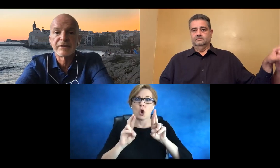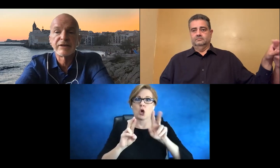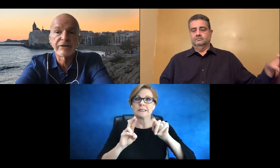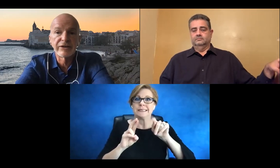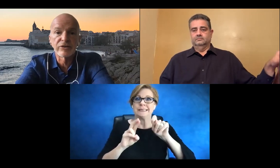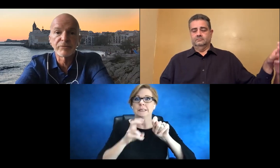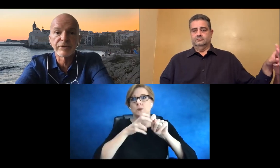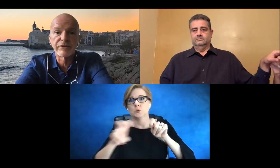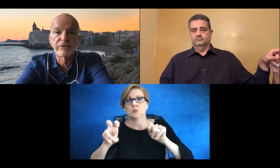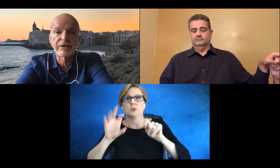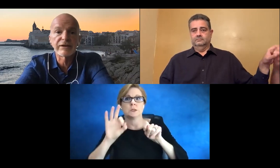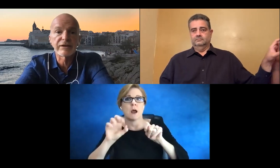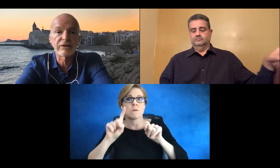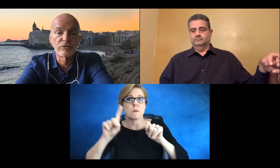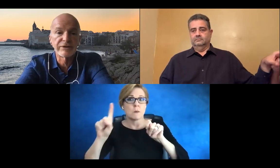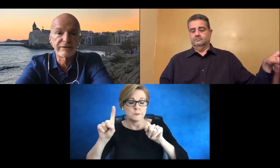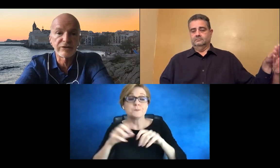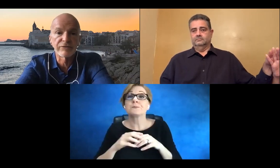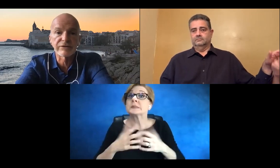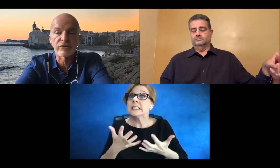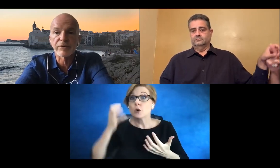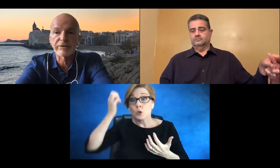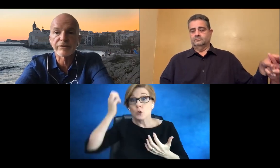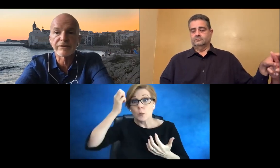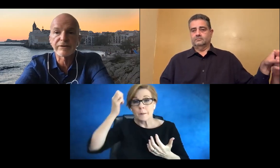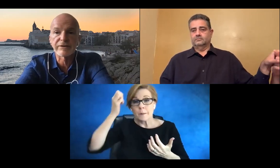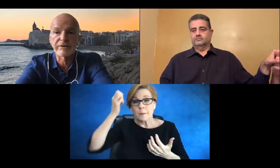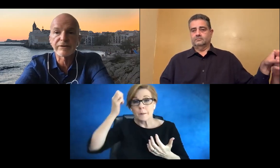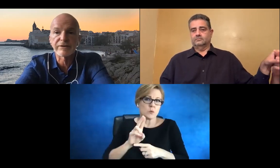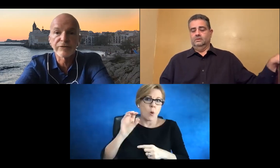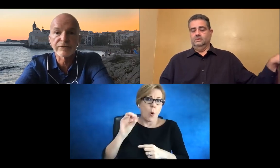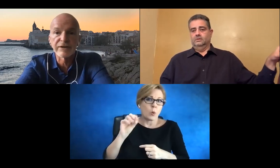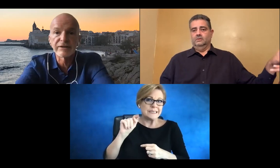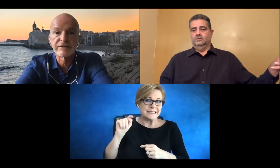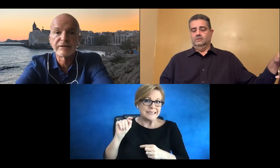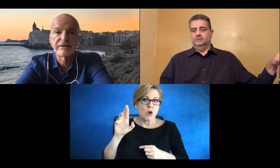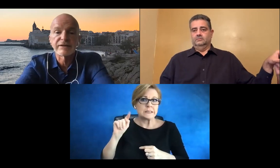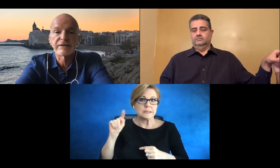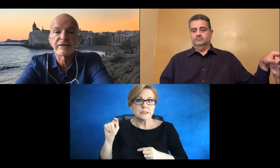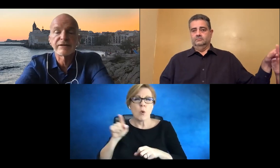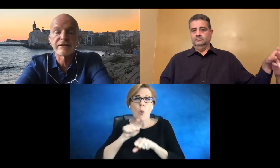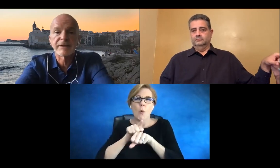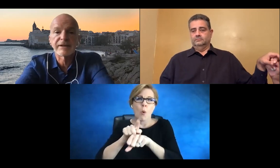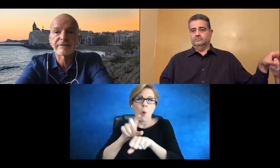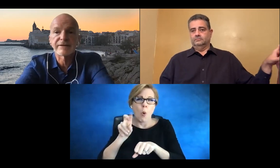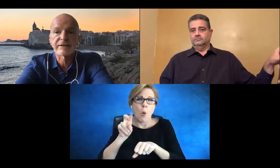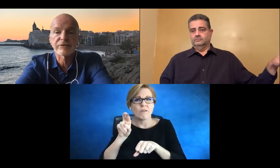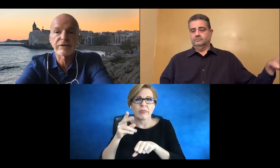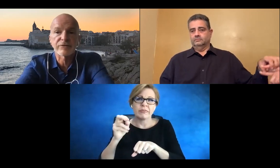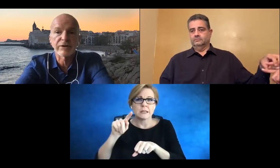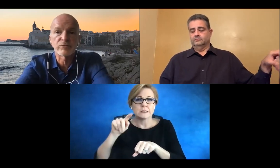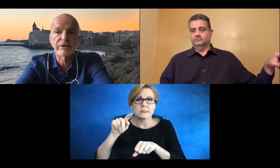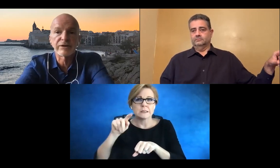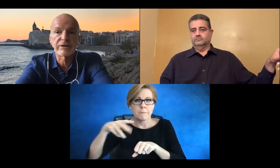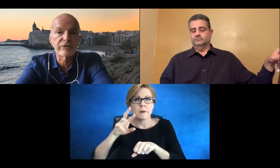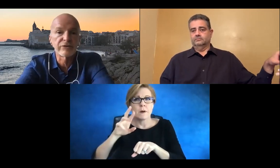Here in Europe, we're using OTT, over the top RTT, mostly. And so,